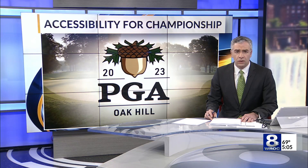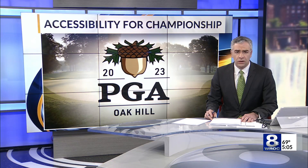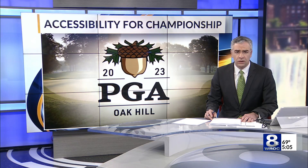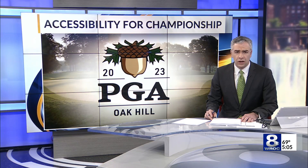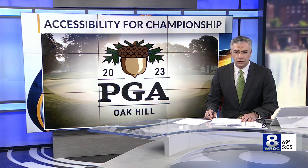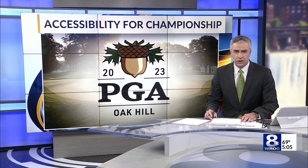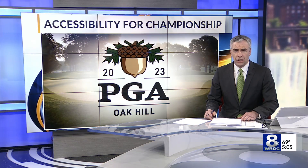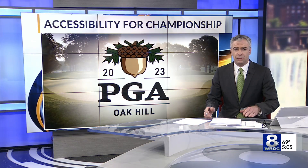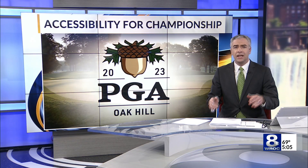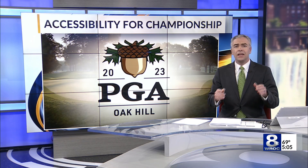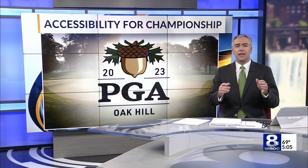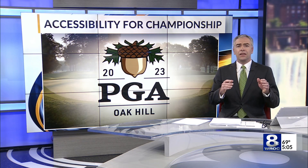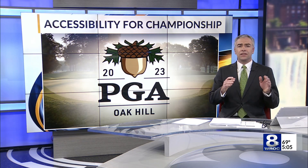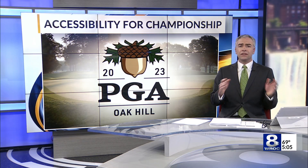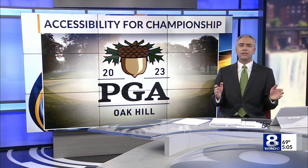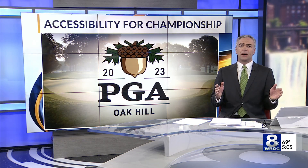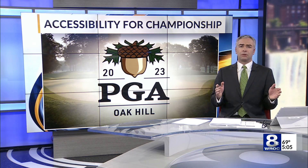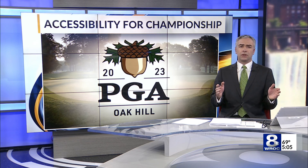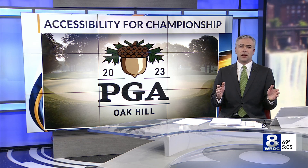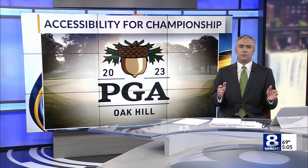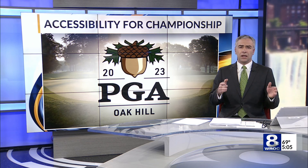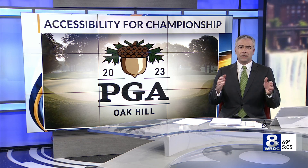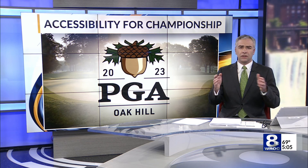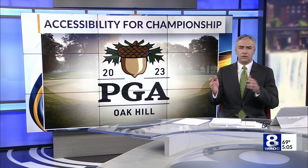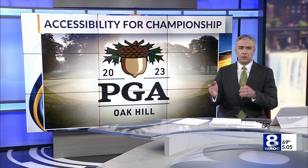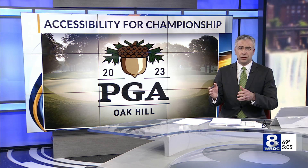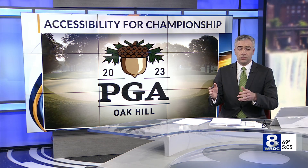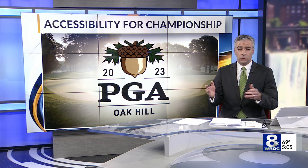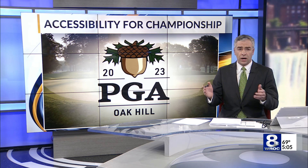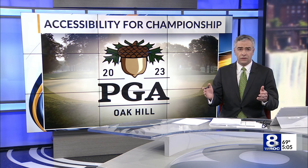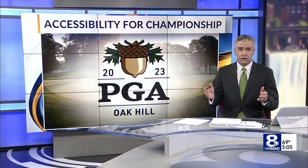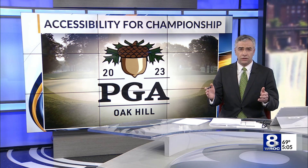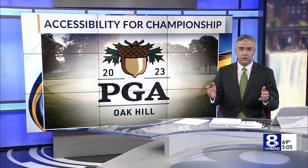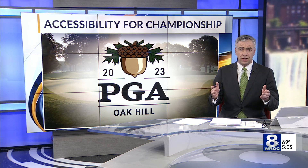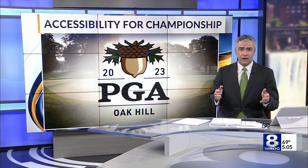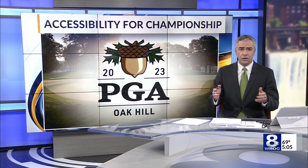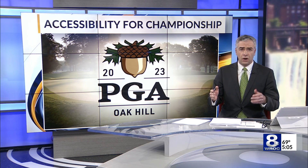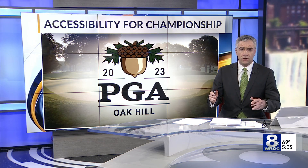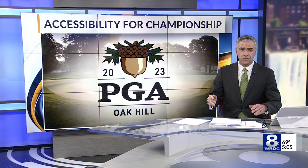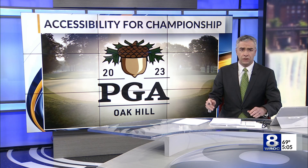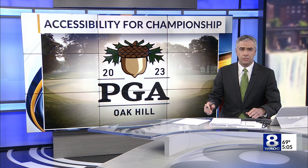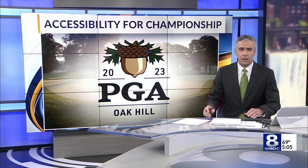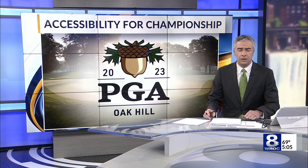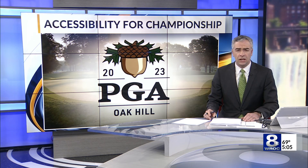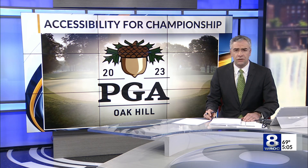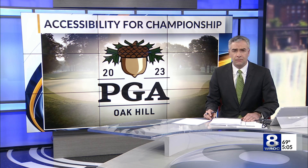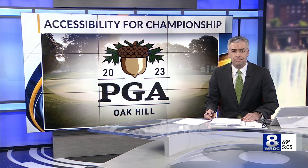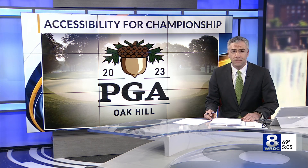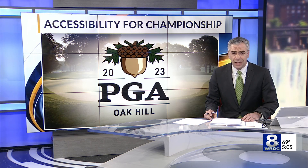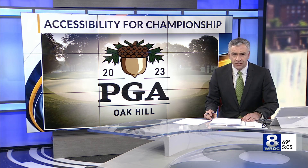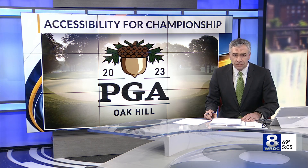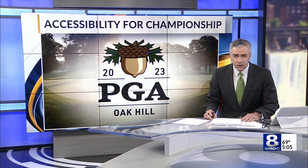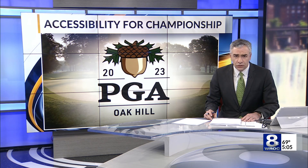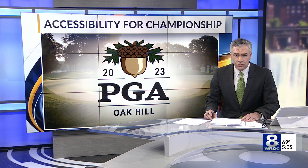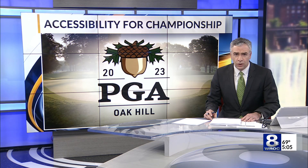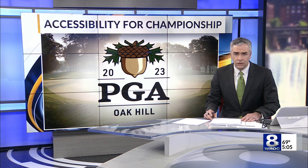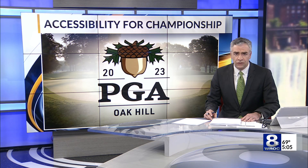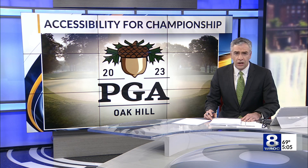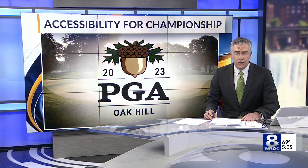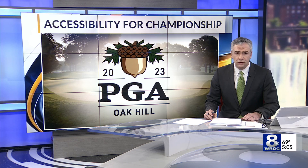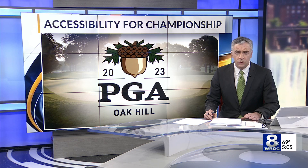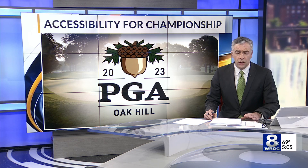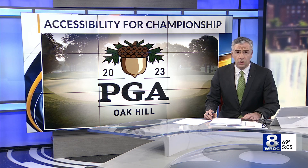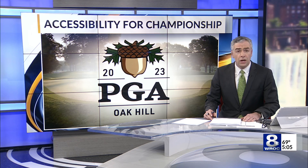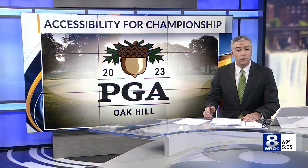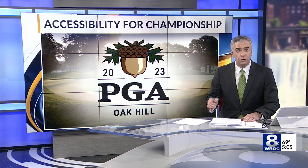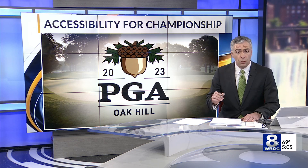week at Oak Hill Country Club. This step creates better accessibility for Rochester's deaf and hard of hearing population. Mackenzie Mislin joins